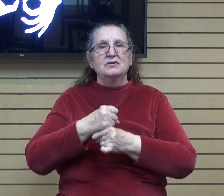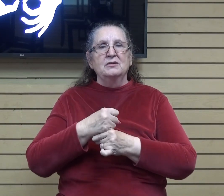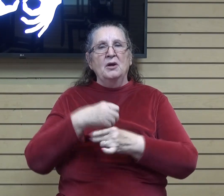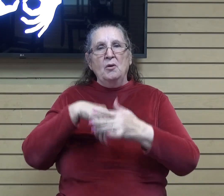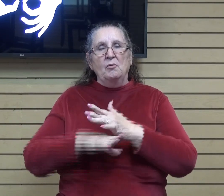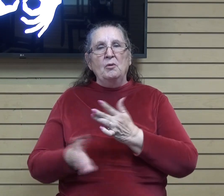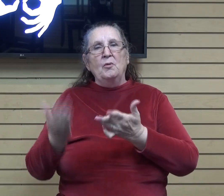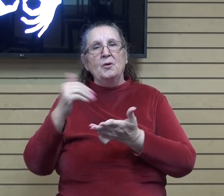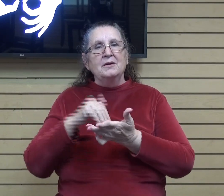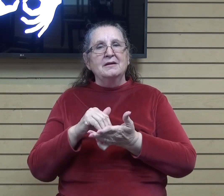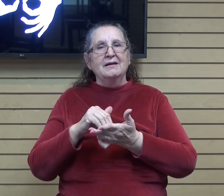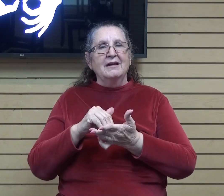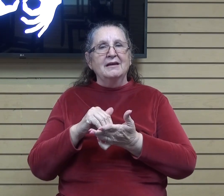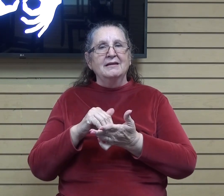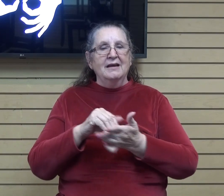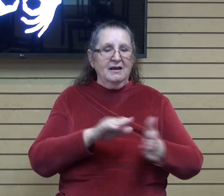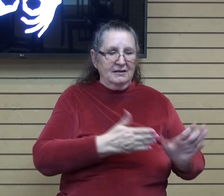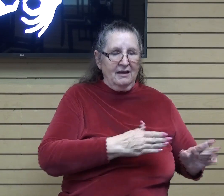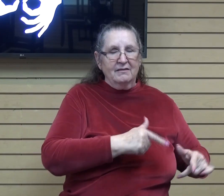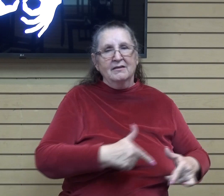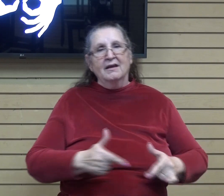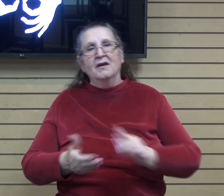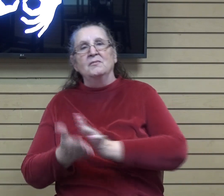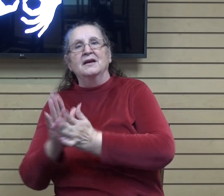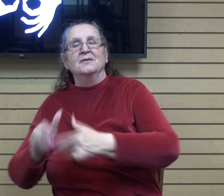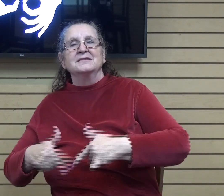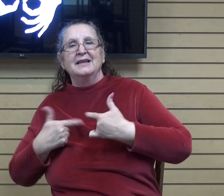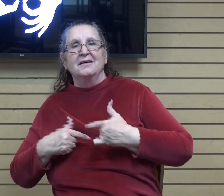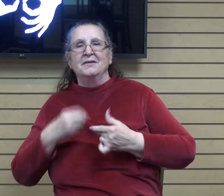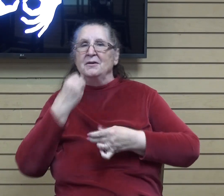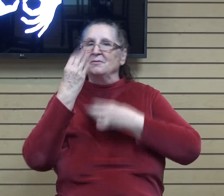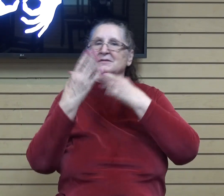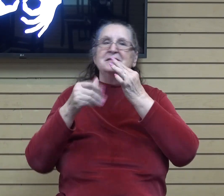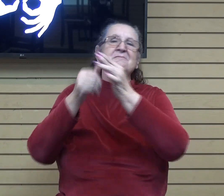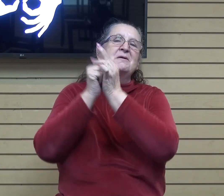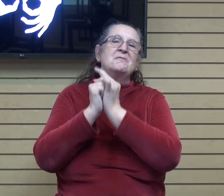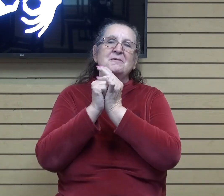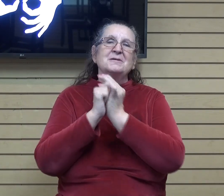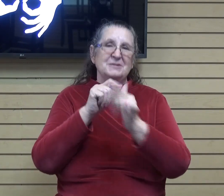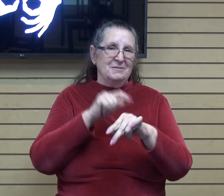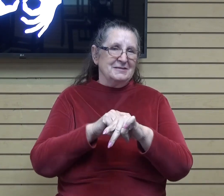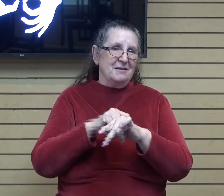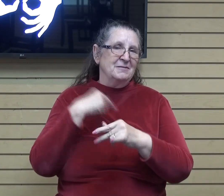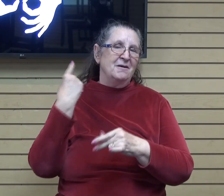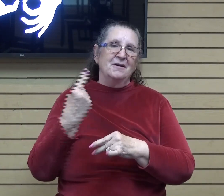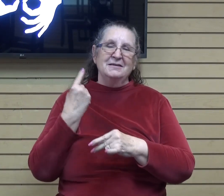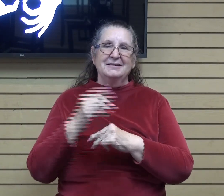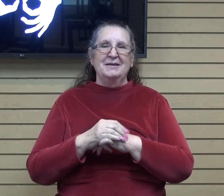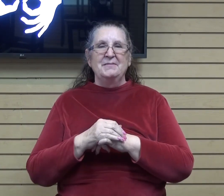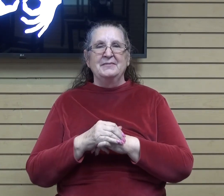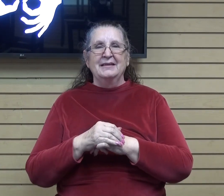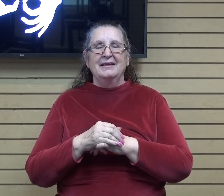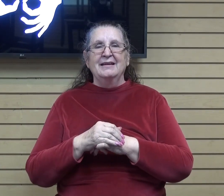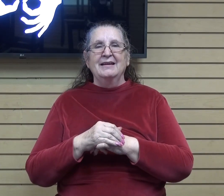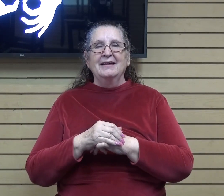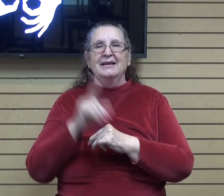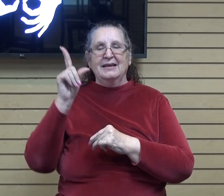creation. We go from death to life. We sing about it in worship songs all the time, right? He's taken us from dead in sin